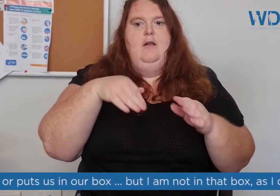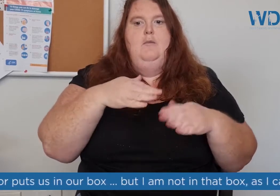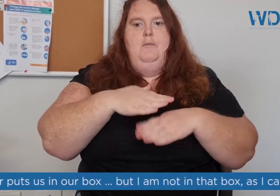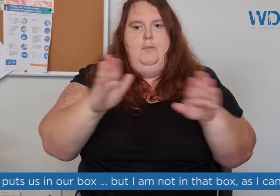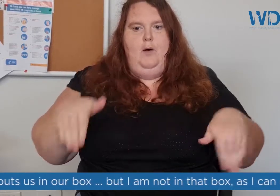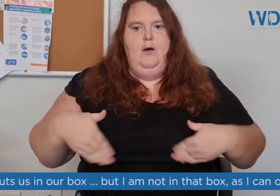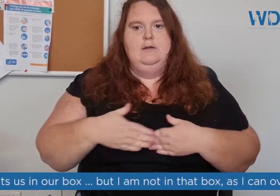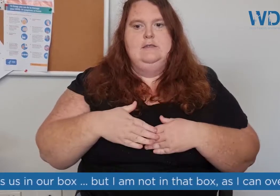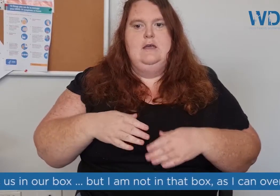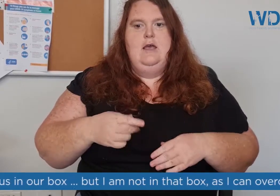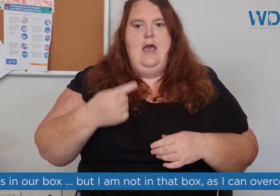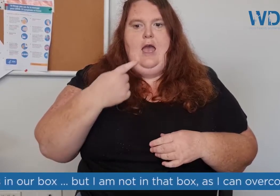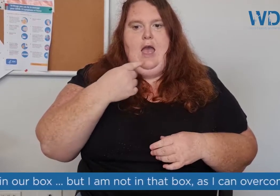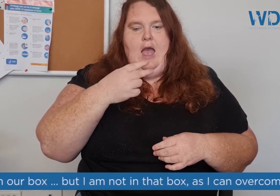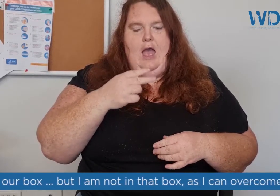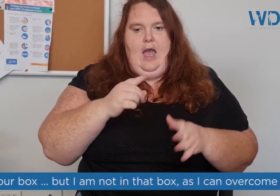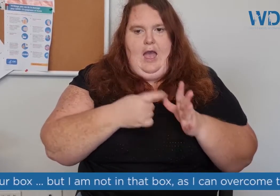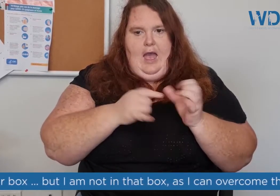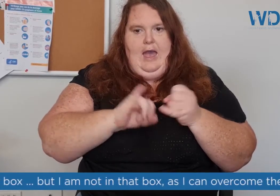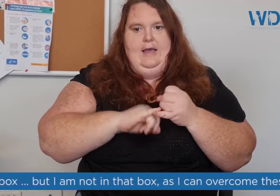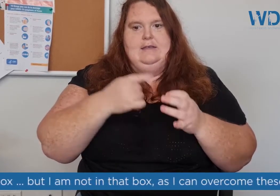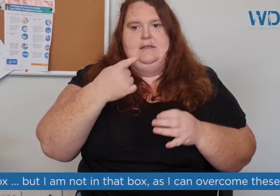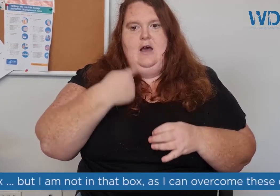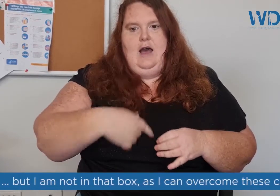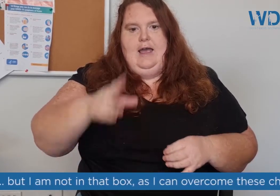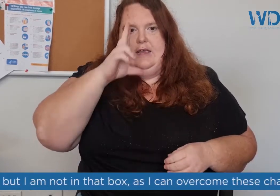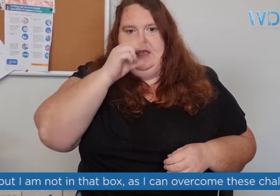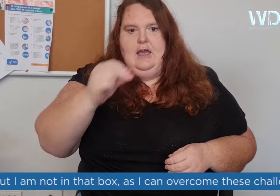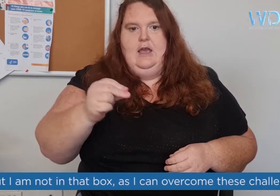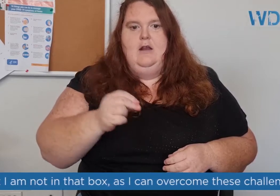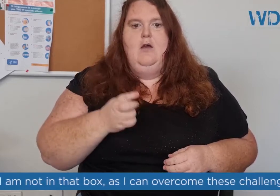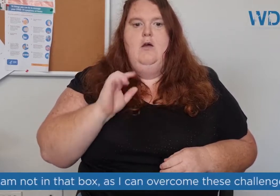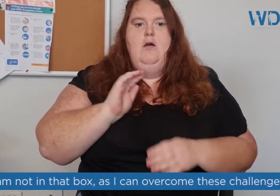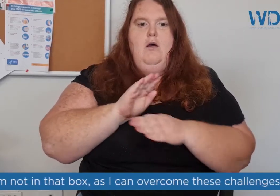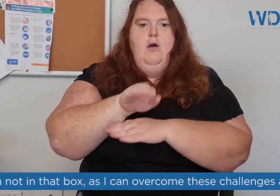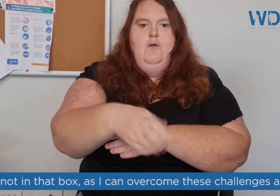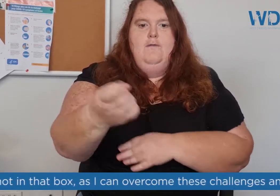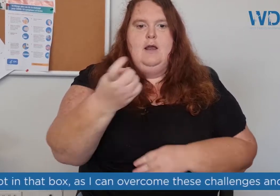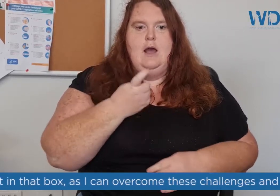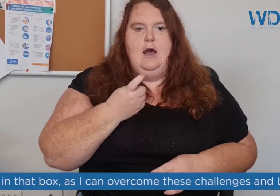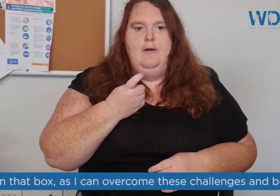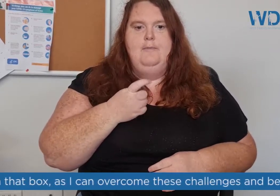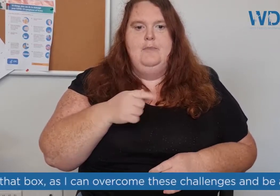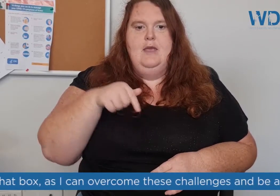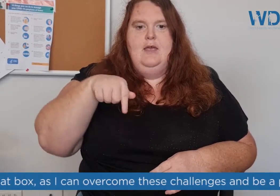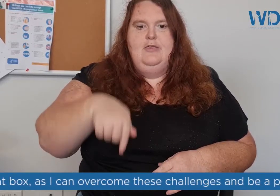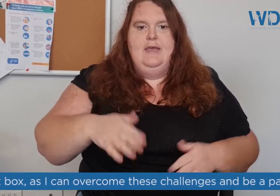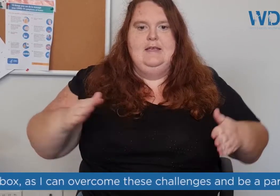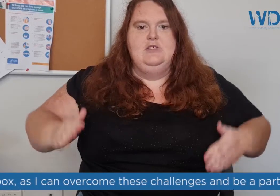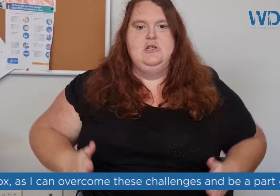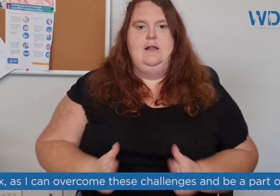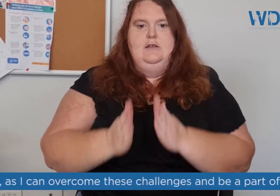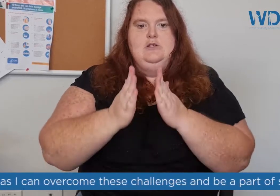box as I can overcome these challenges